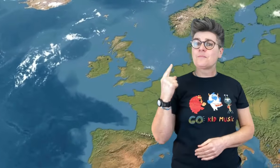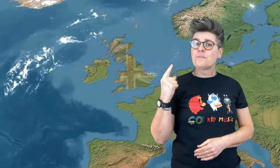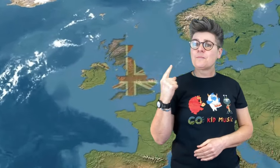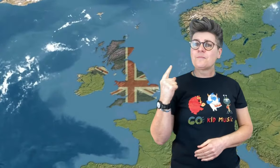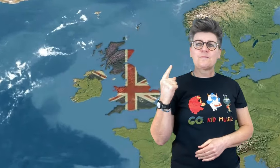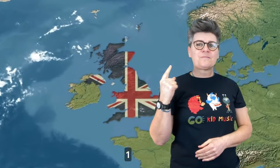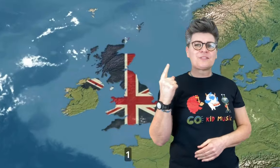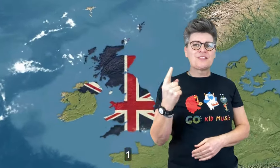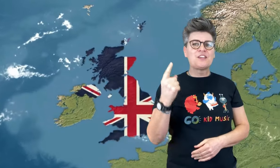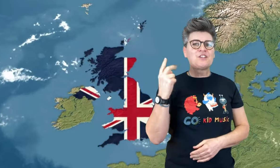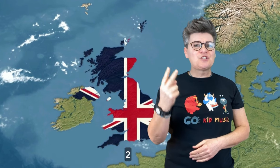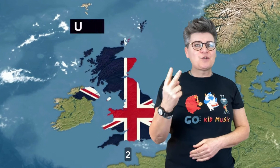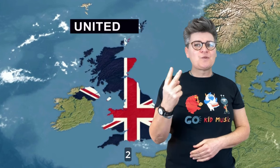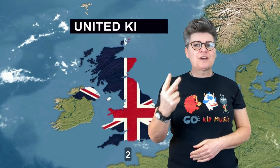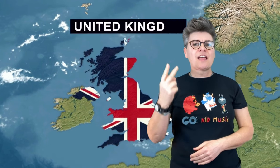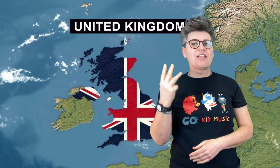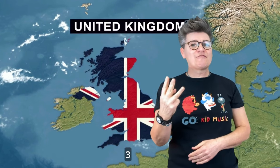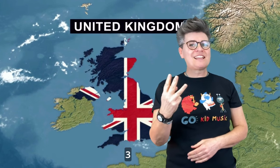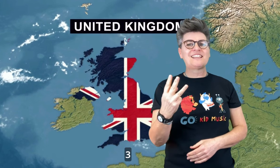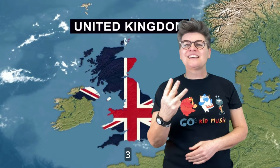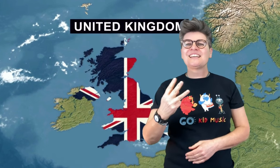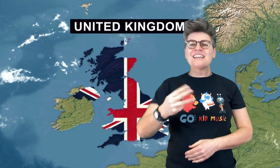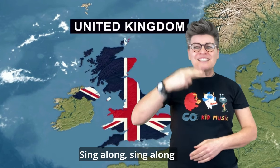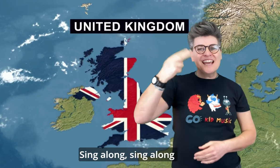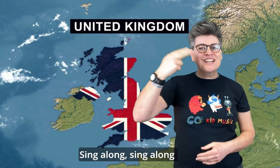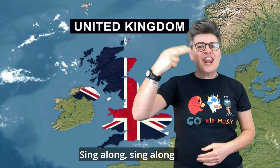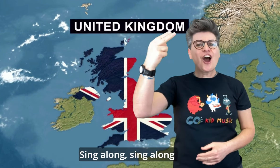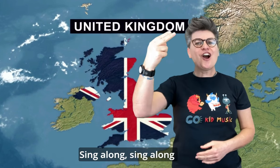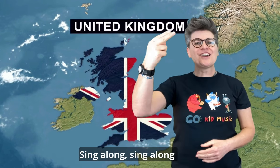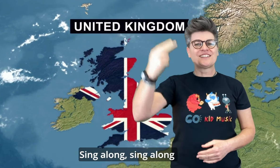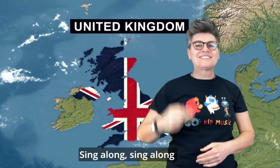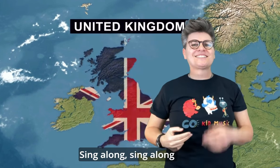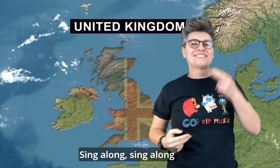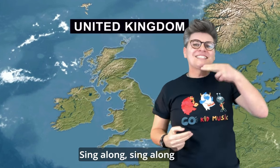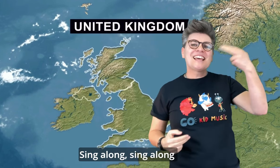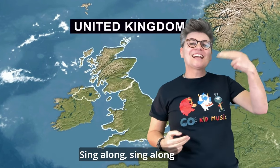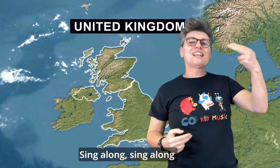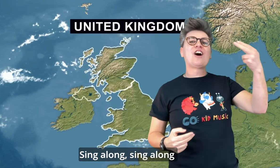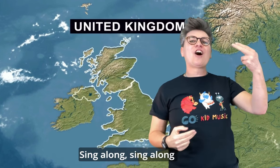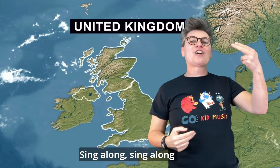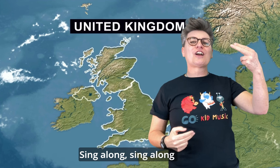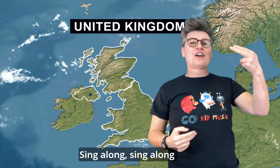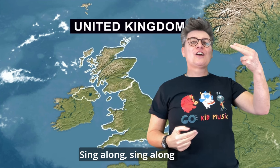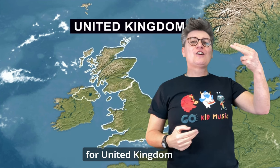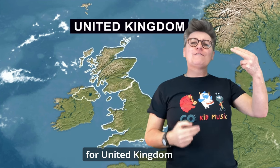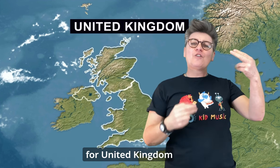1, 2, 3 Sing along, sing along For